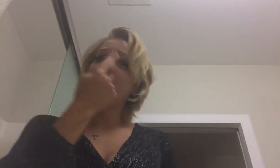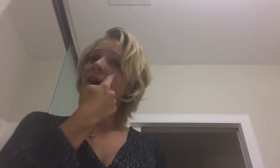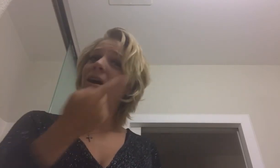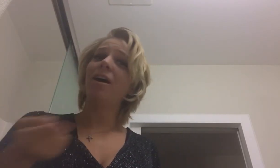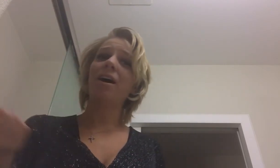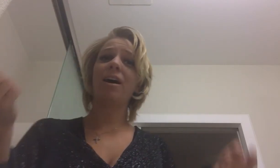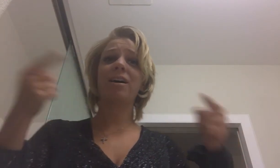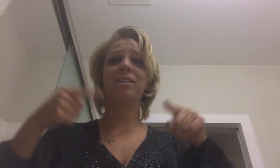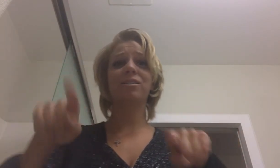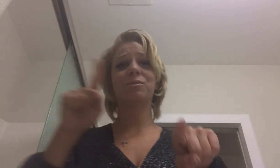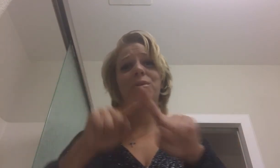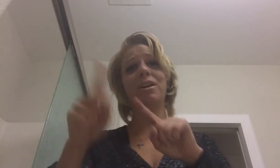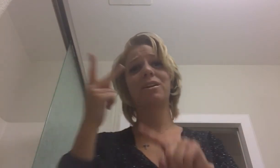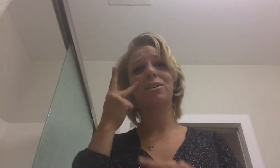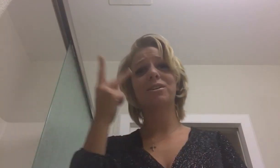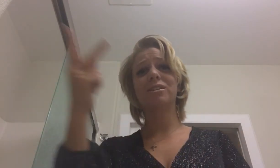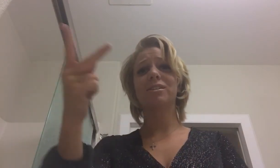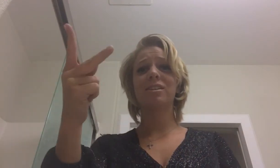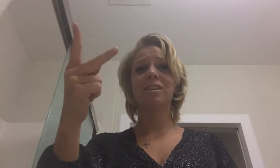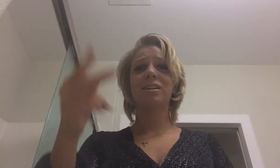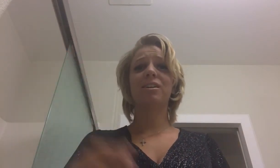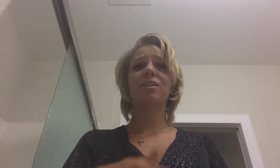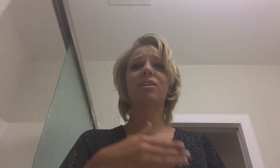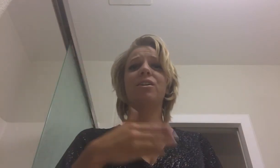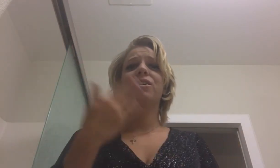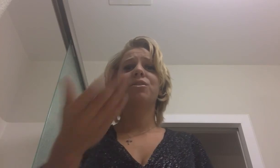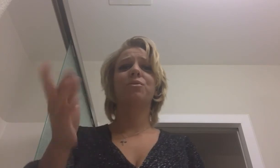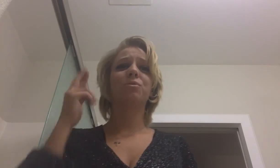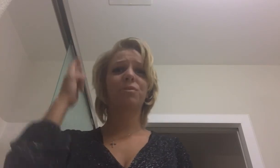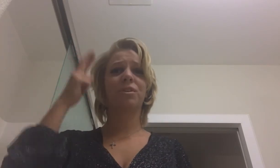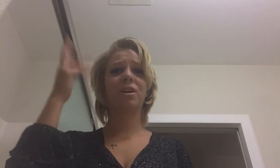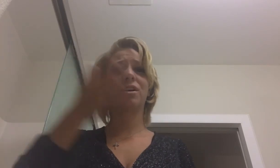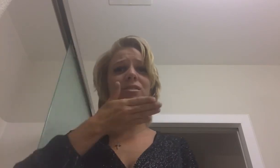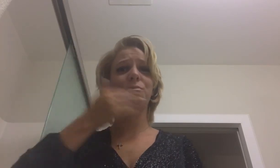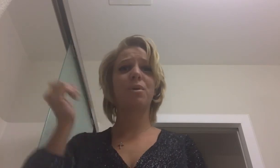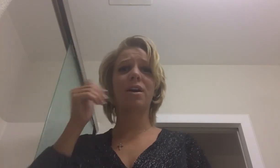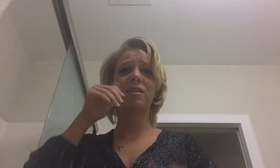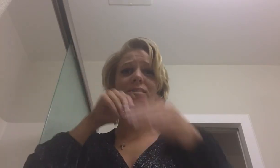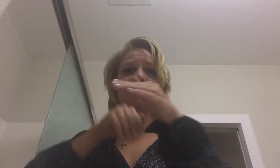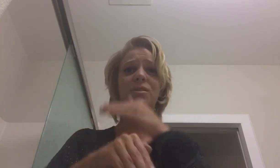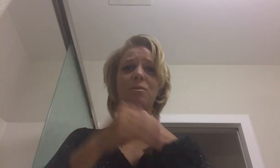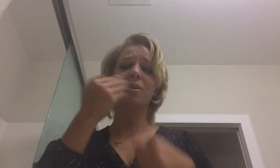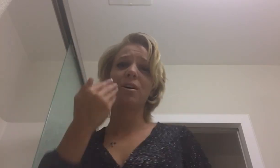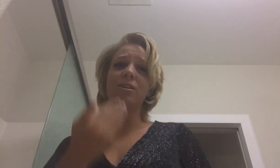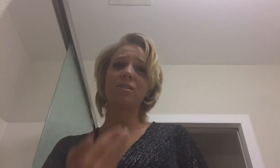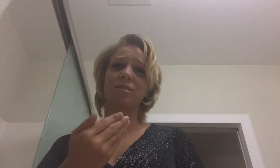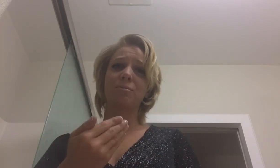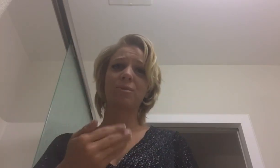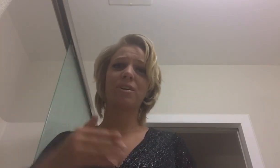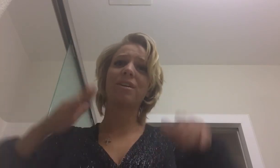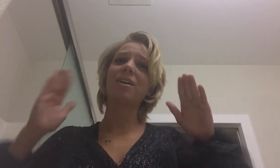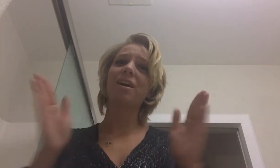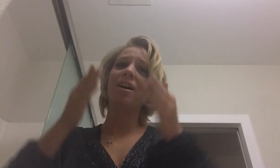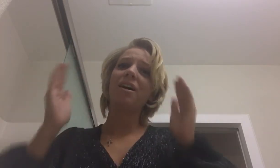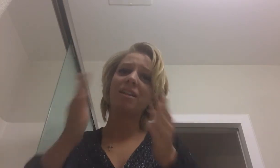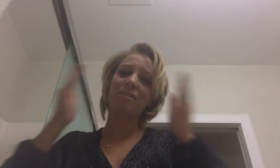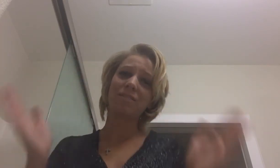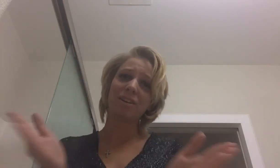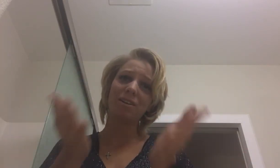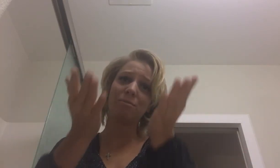when I couldn't see You saw the best there was to me You gave